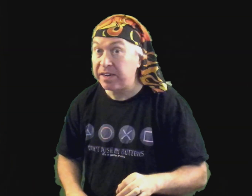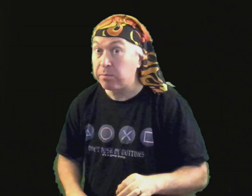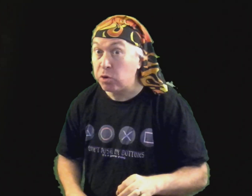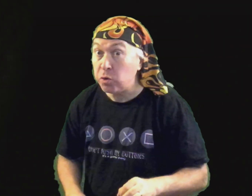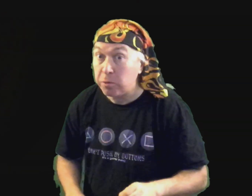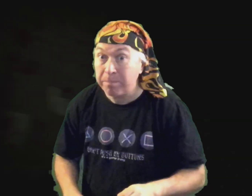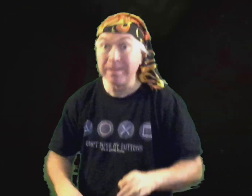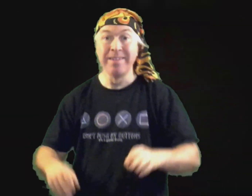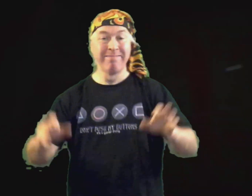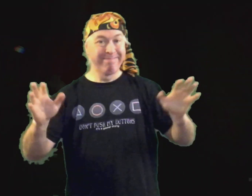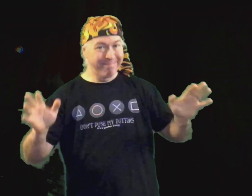them cool.